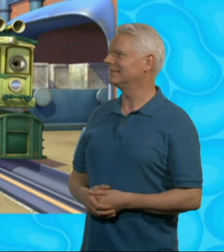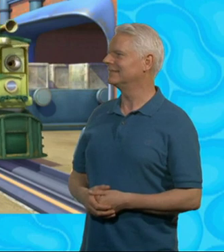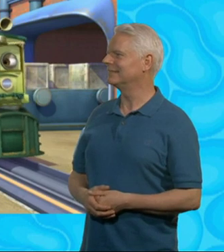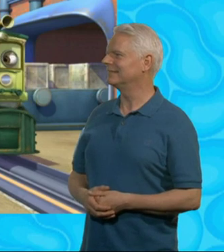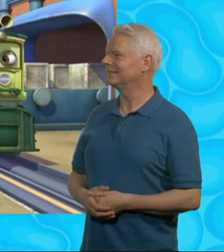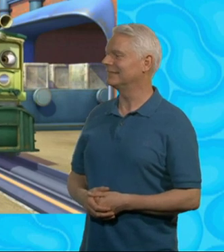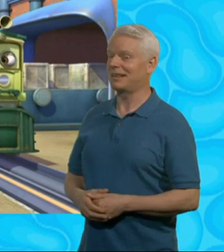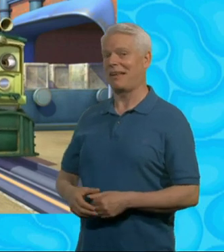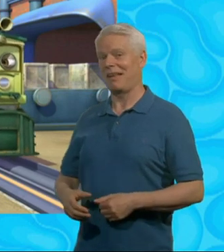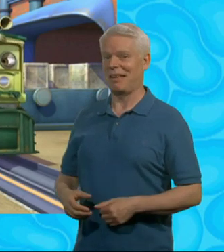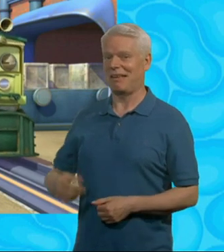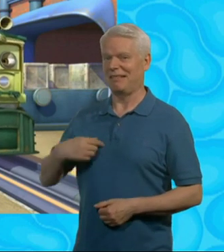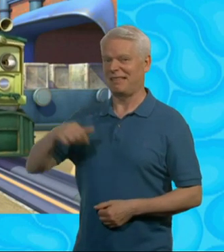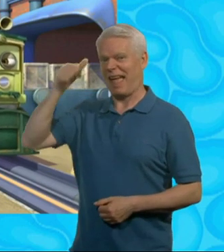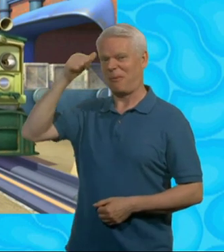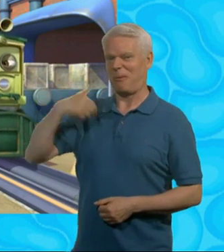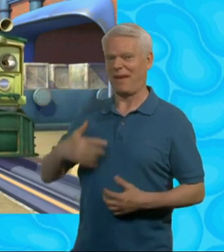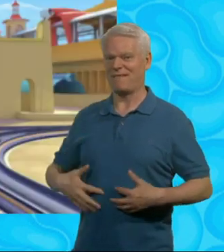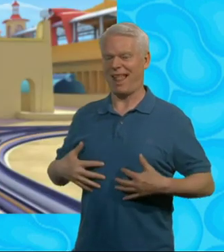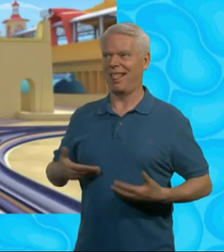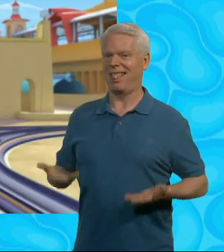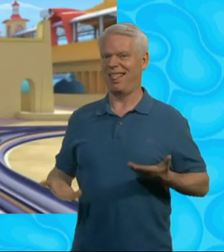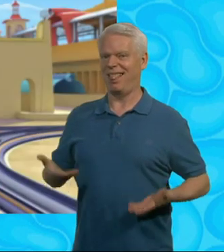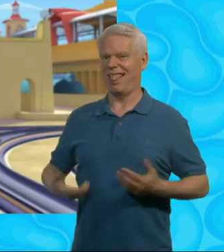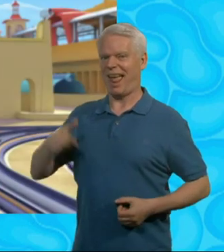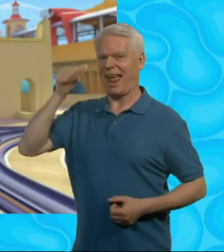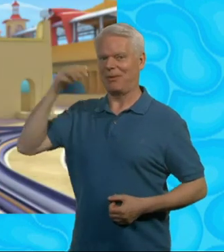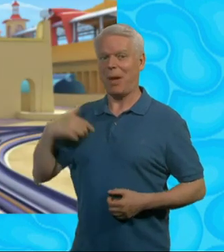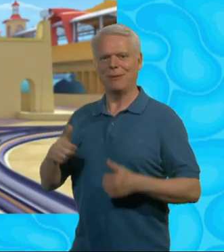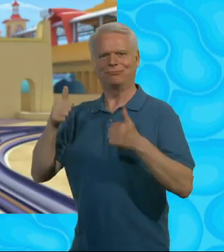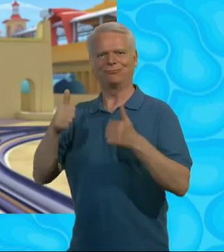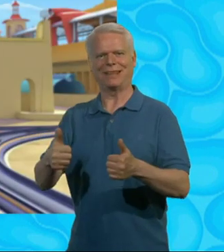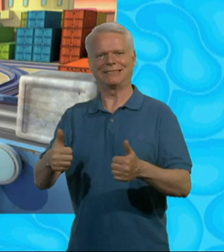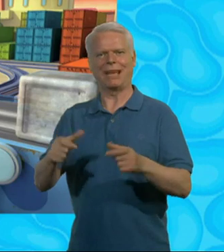OK, Vee, I think I know how this weight feels now. Excellent. Dunbar, change the load, please.